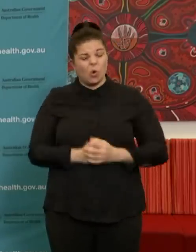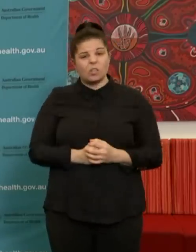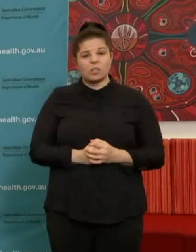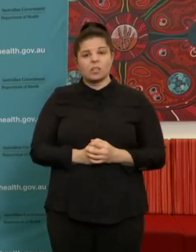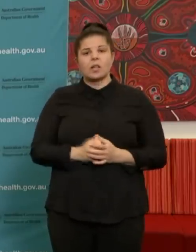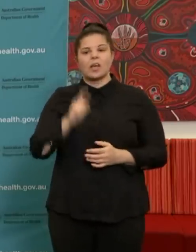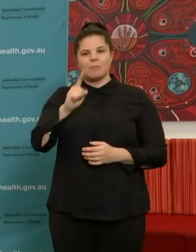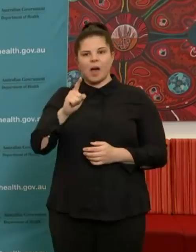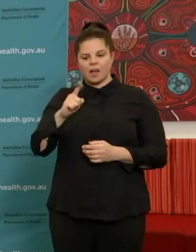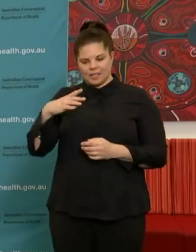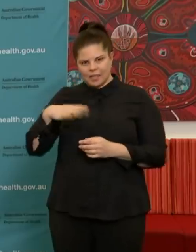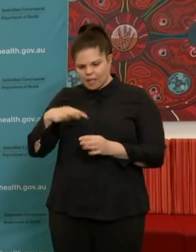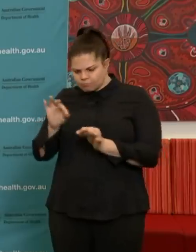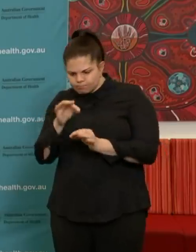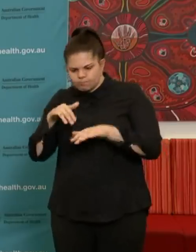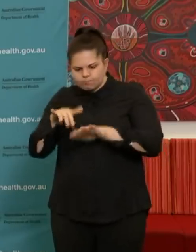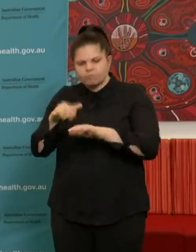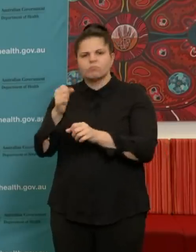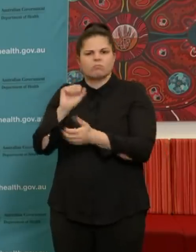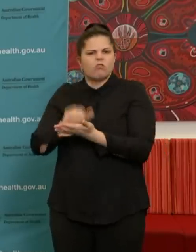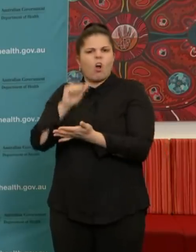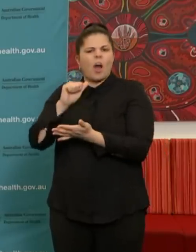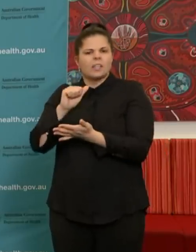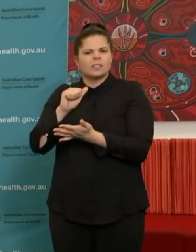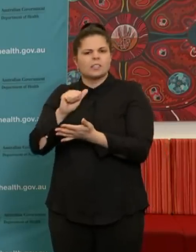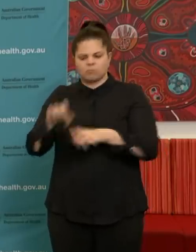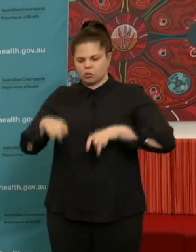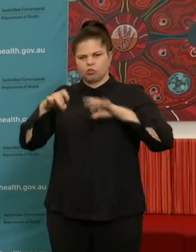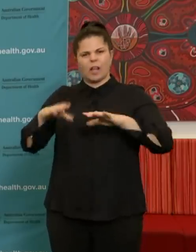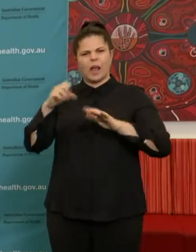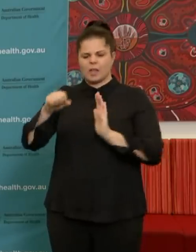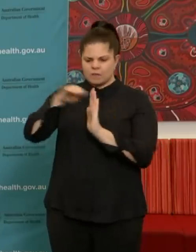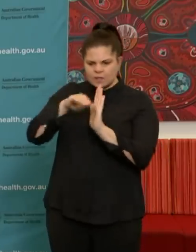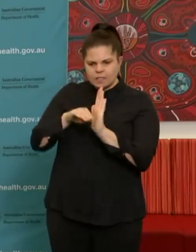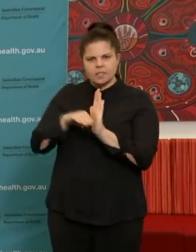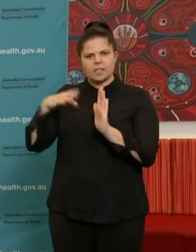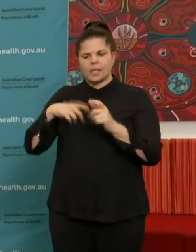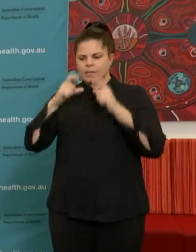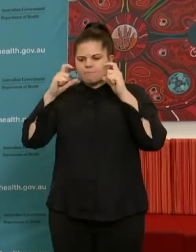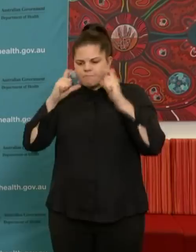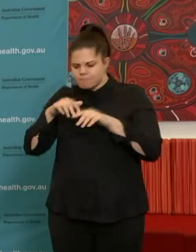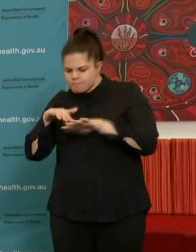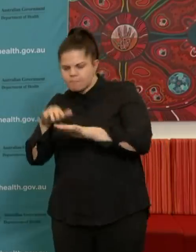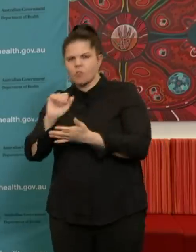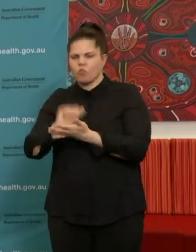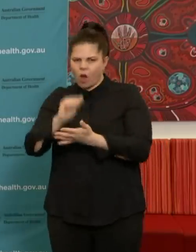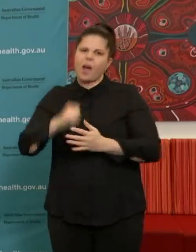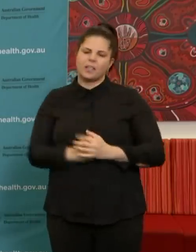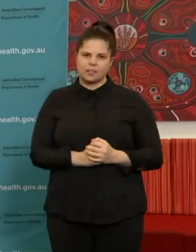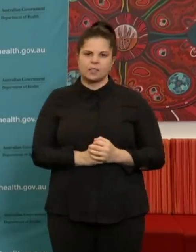manufactured in the way that we support it from the Australian standards. So at this time,